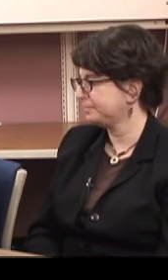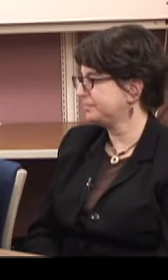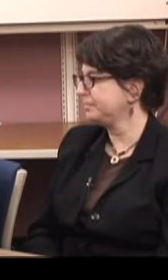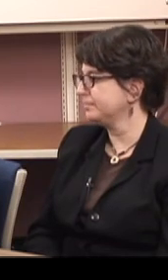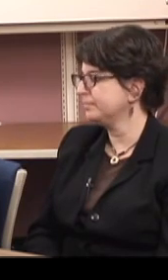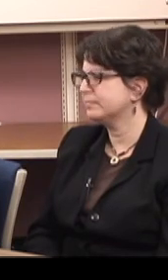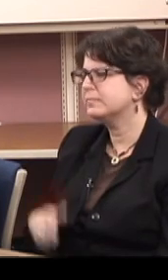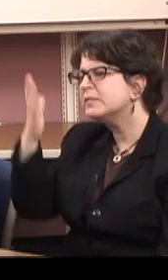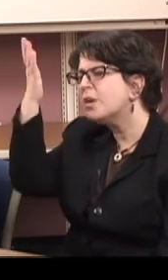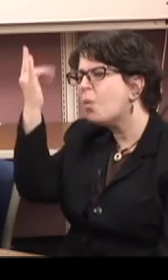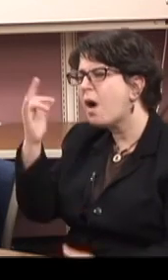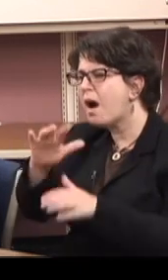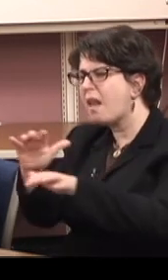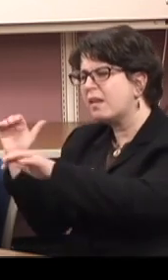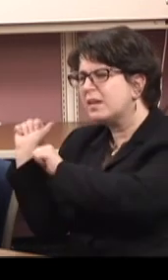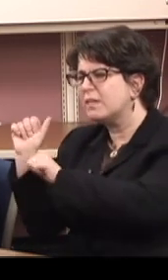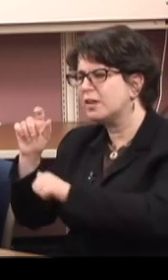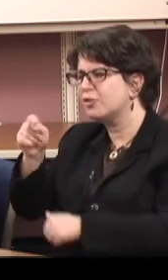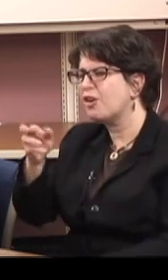And why did you leave?